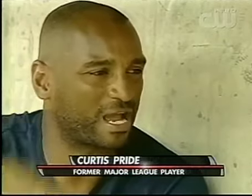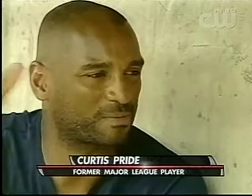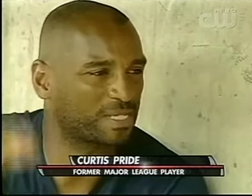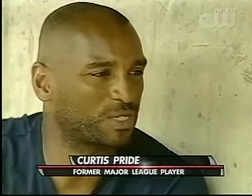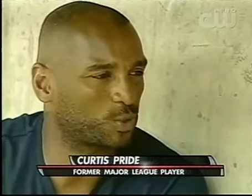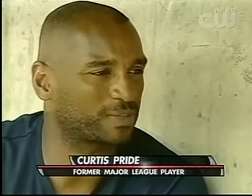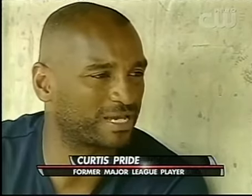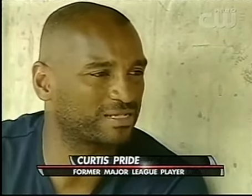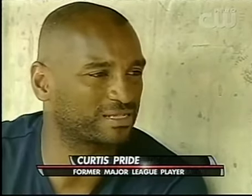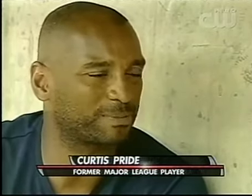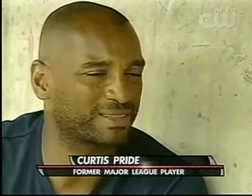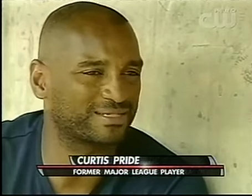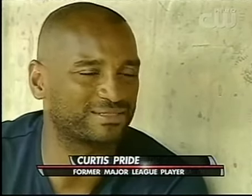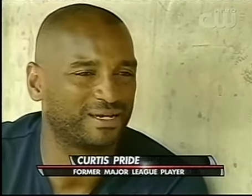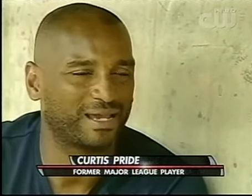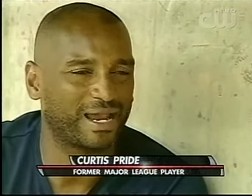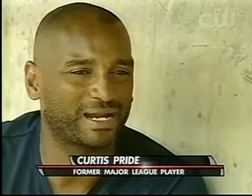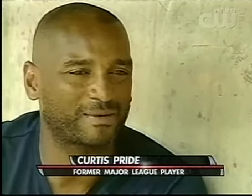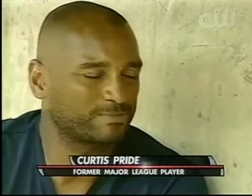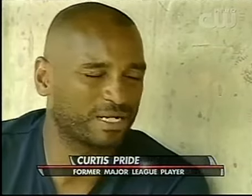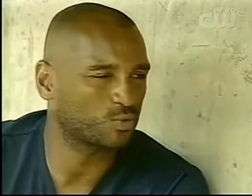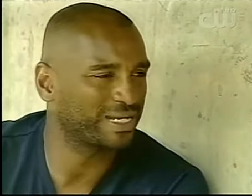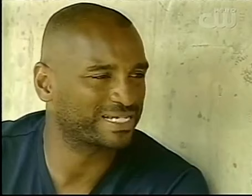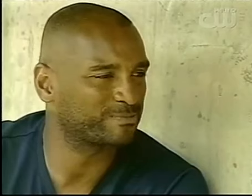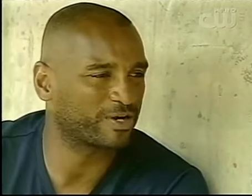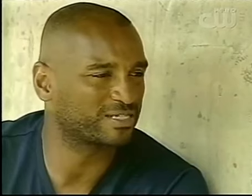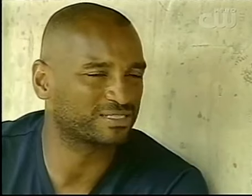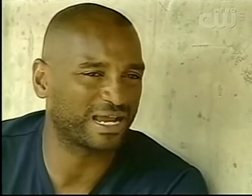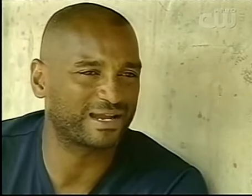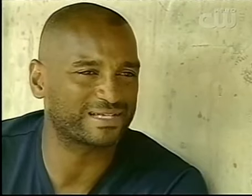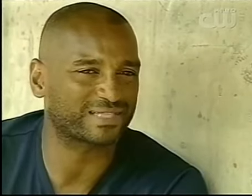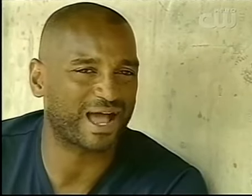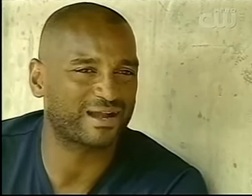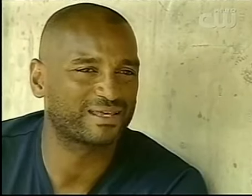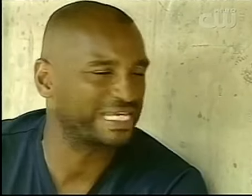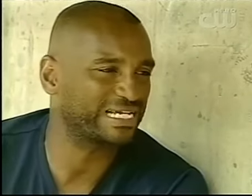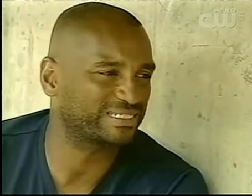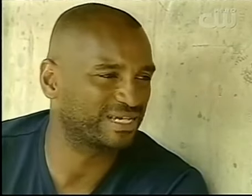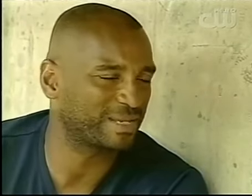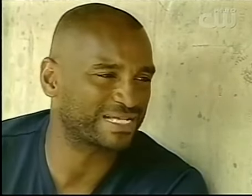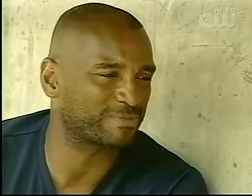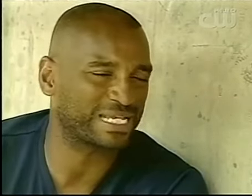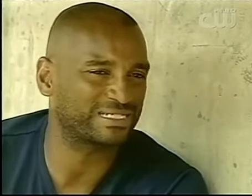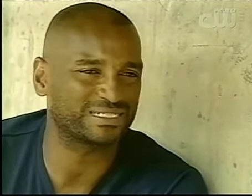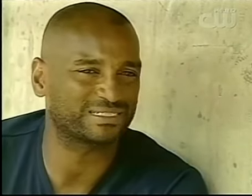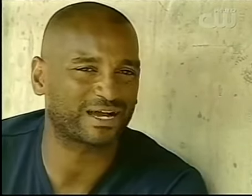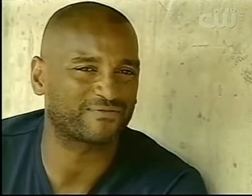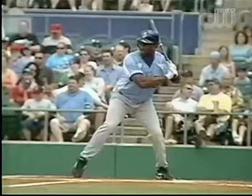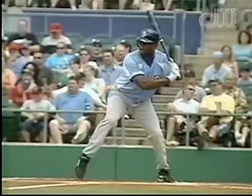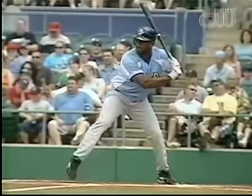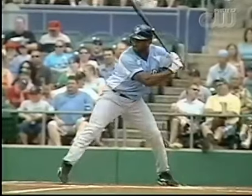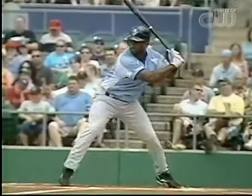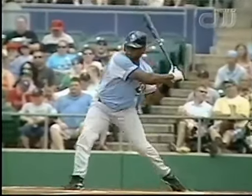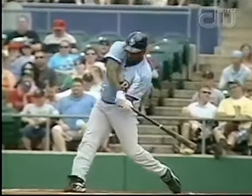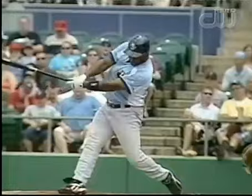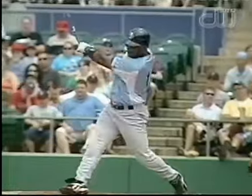It's up and down between AAA and the leagues. And it's been a great experience. And it's not easy. I mean, it has to be easy. It's tough.